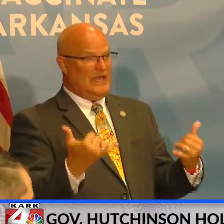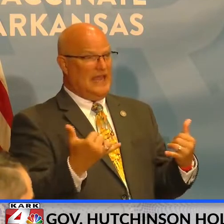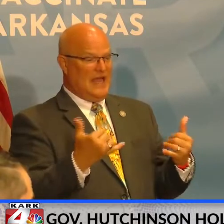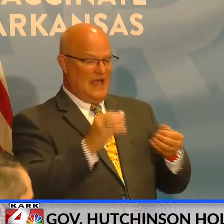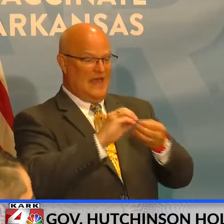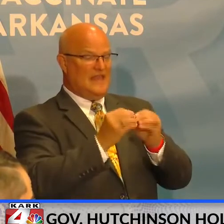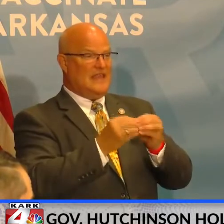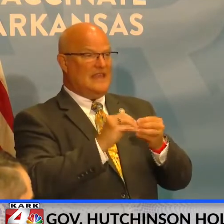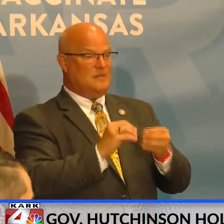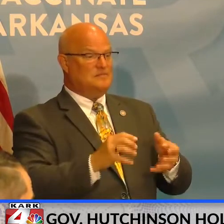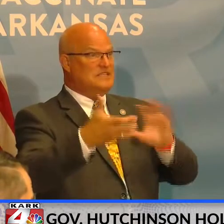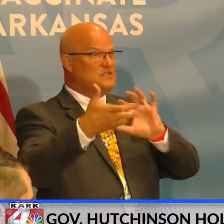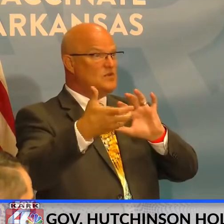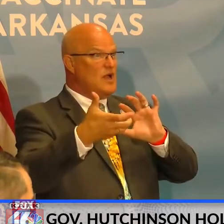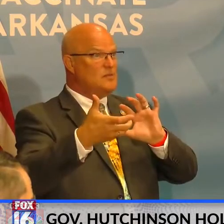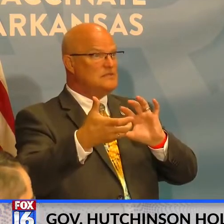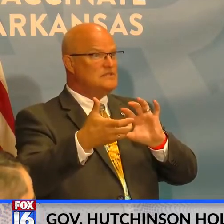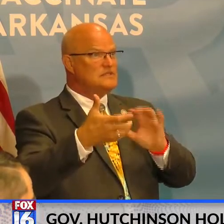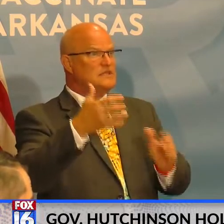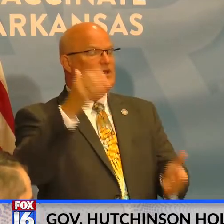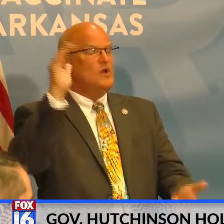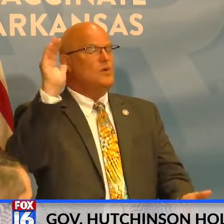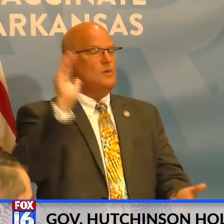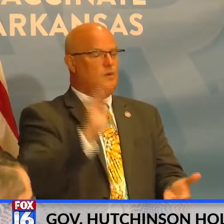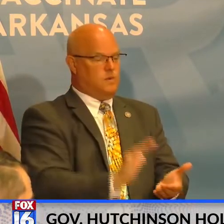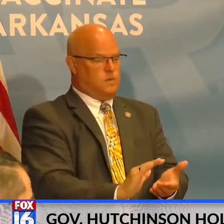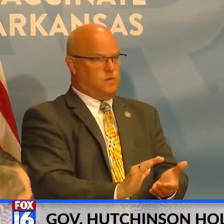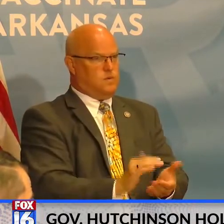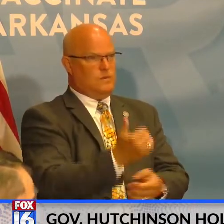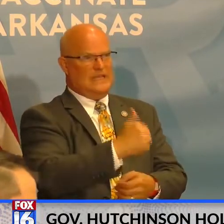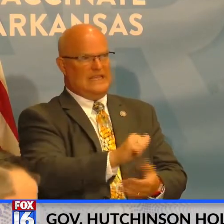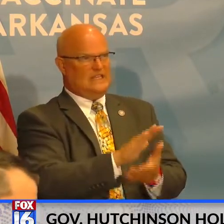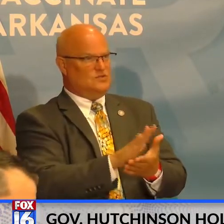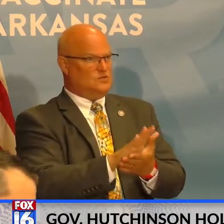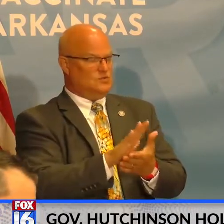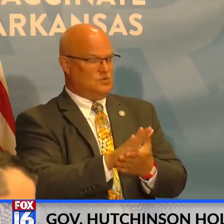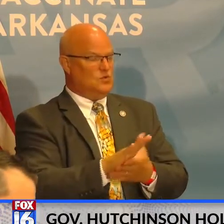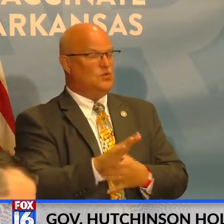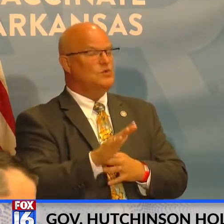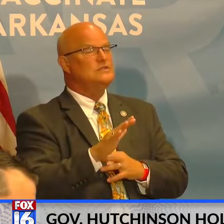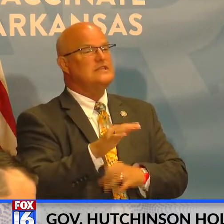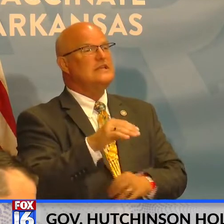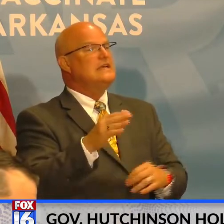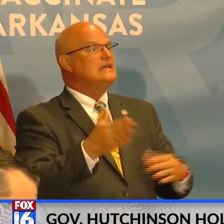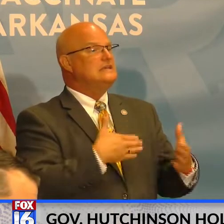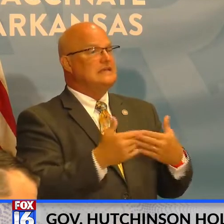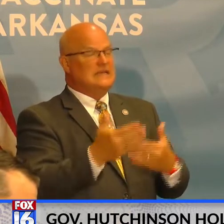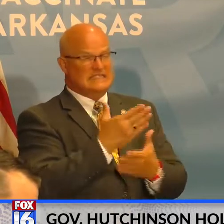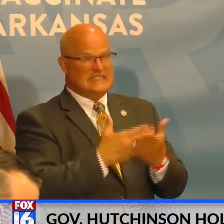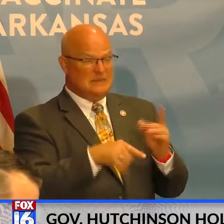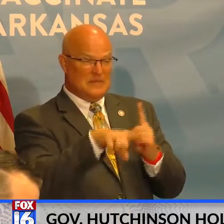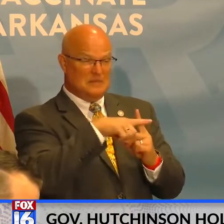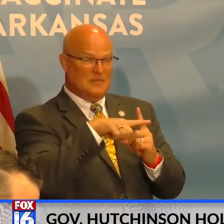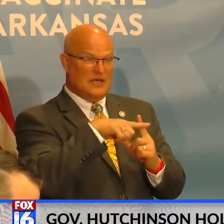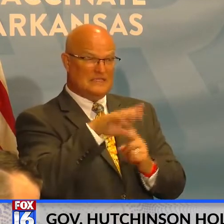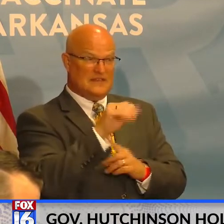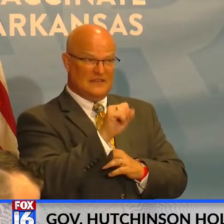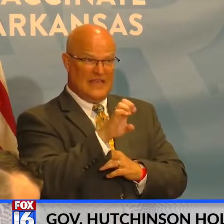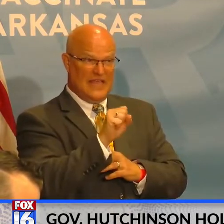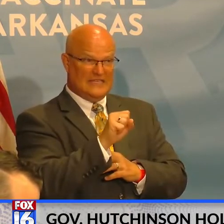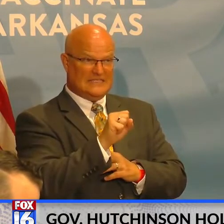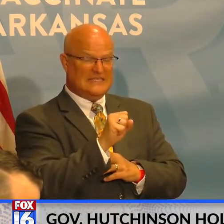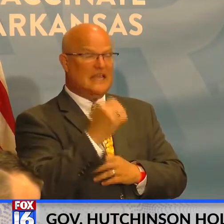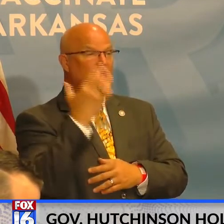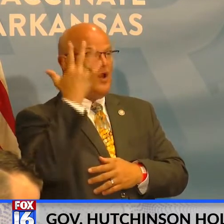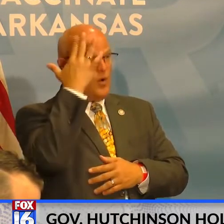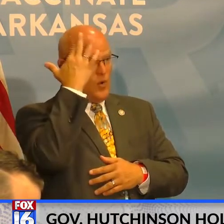number of disruptions is significantly lower in many schools in spite of some of the positive cases. And that's due